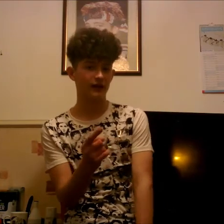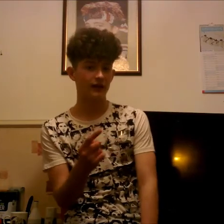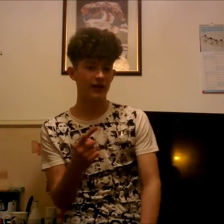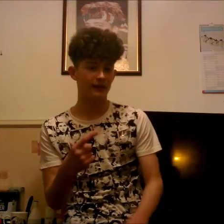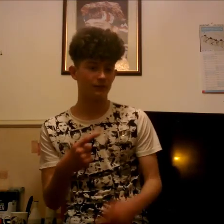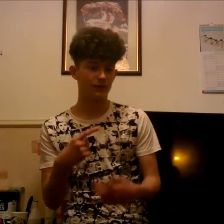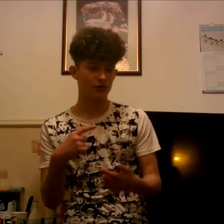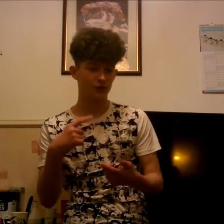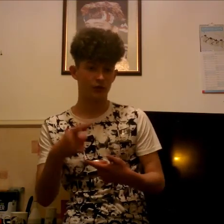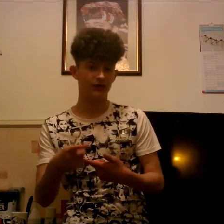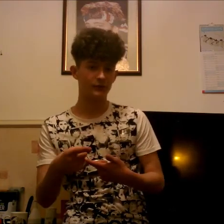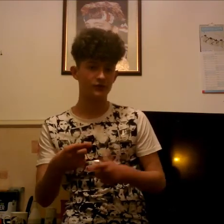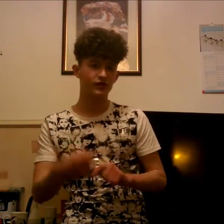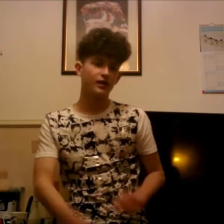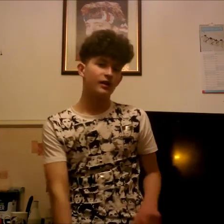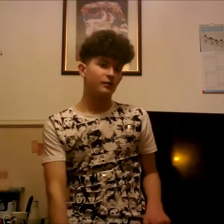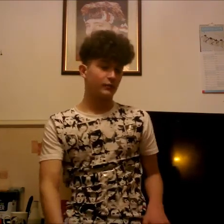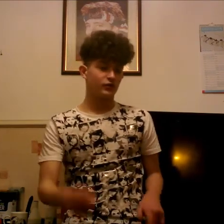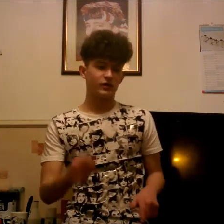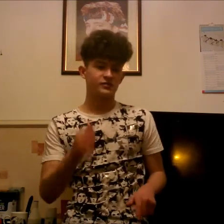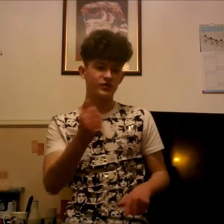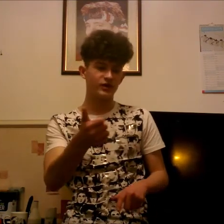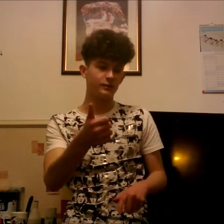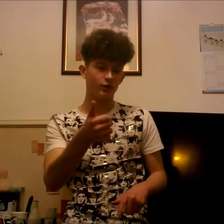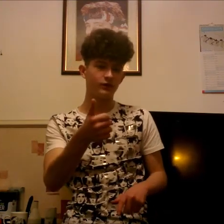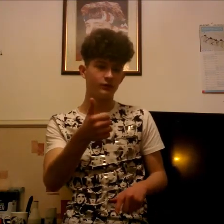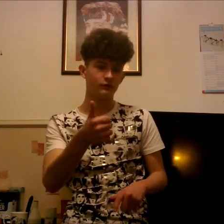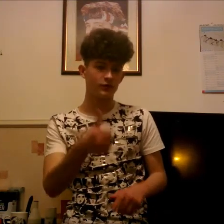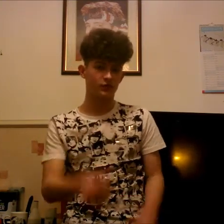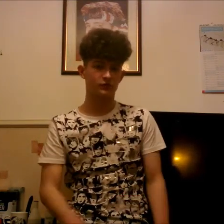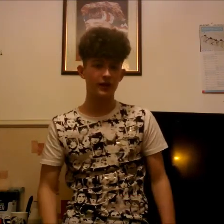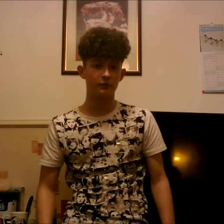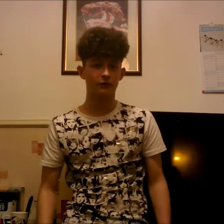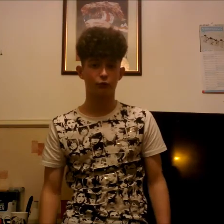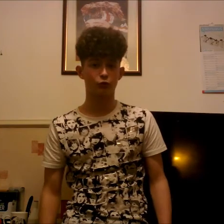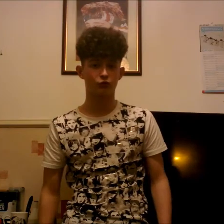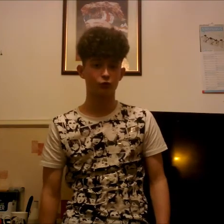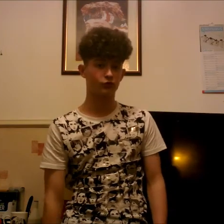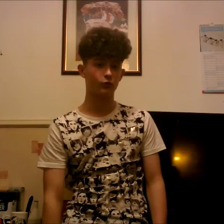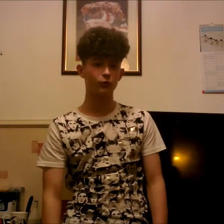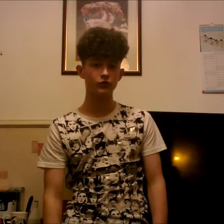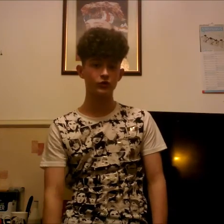uh story times make sure you smash like button subscribe and of course don't stop watching